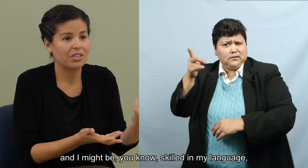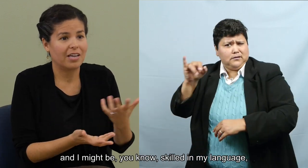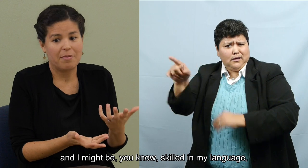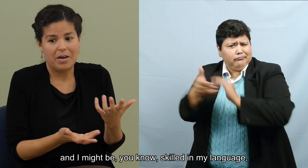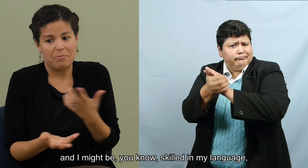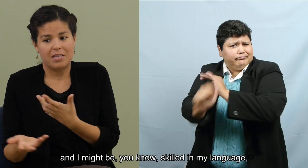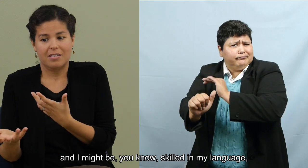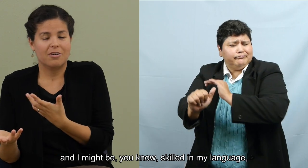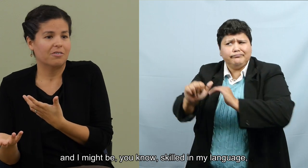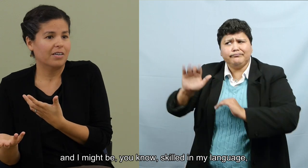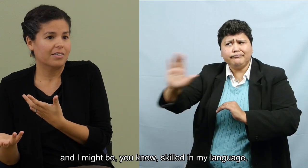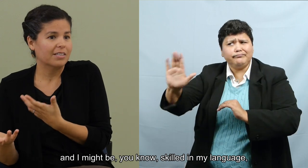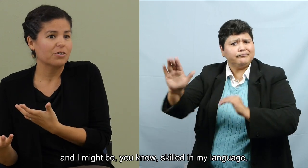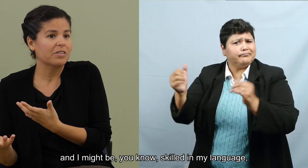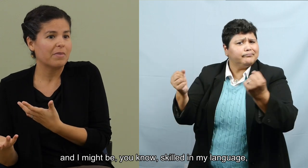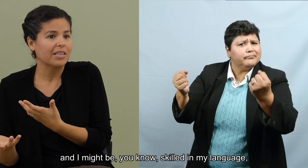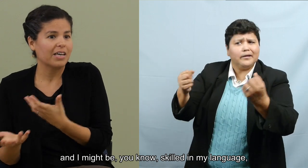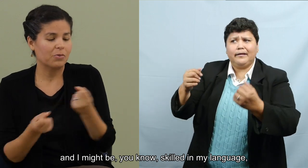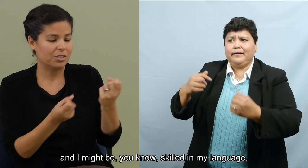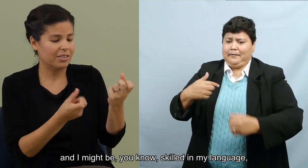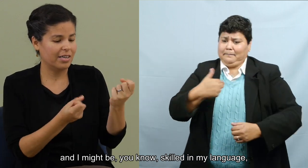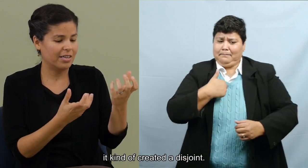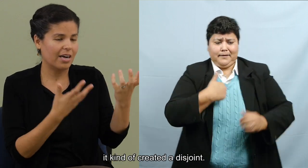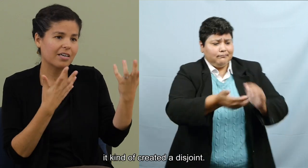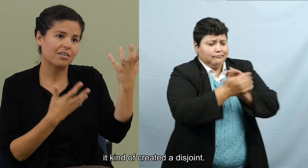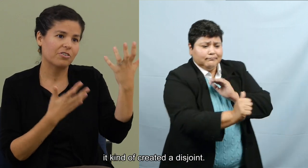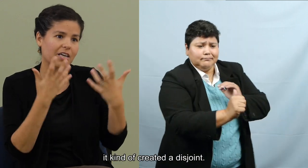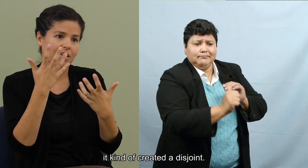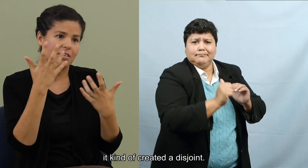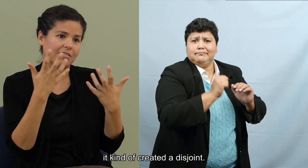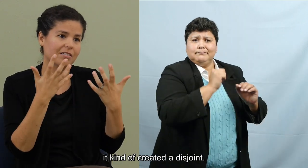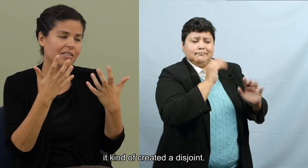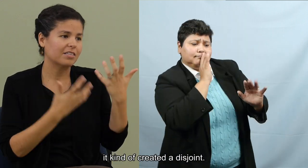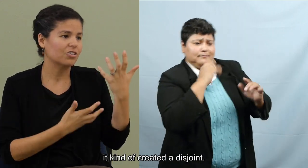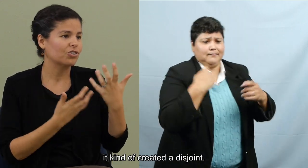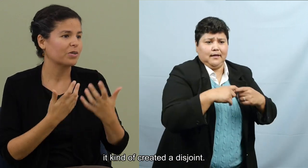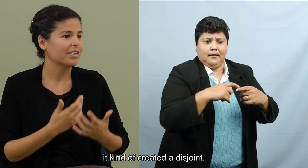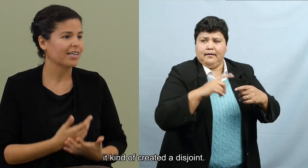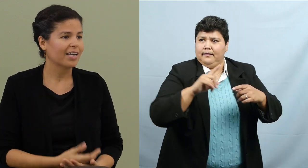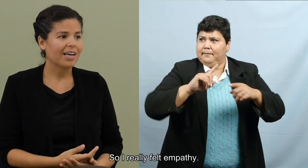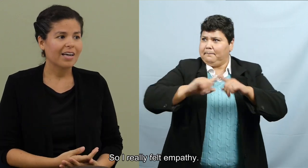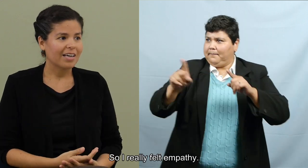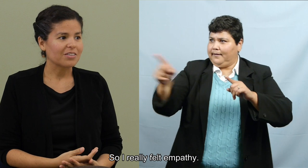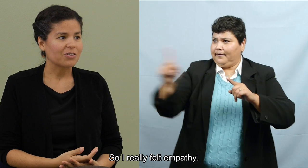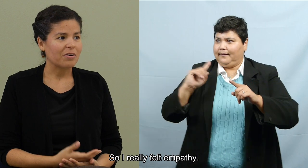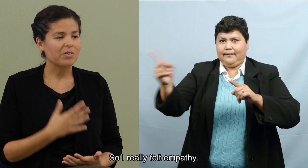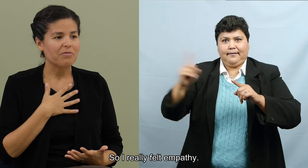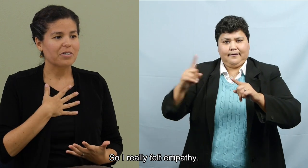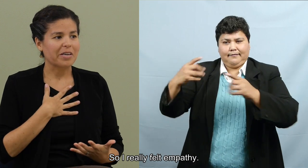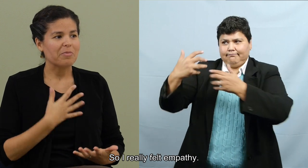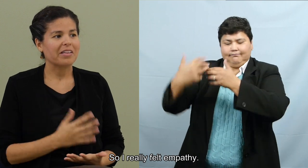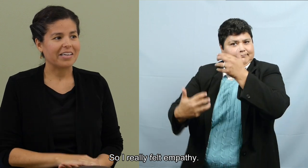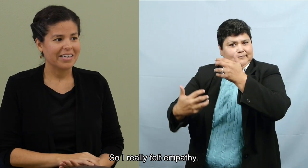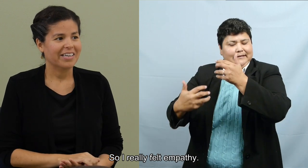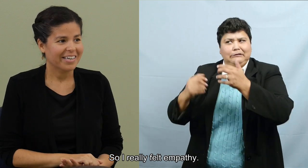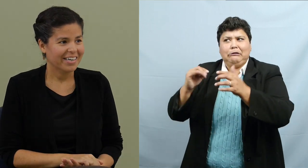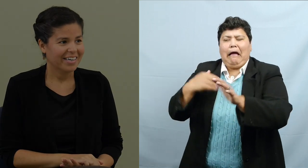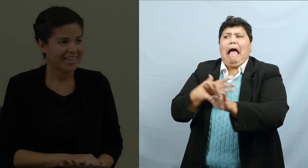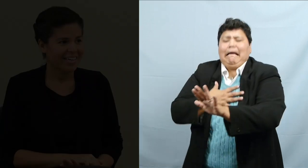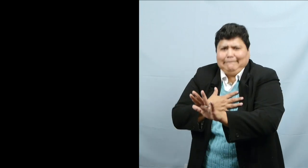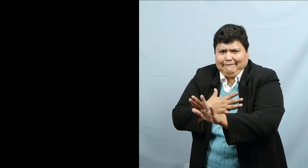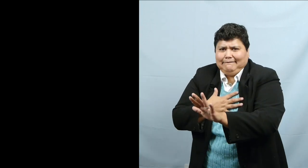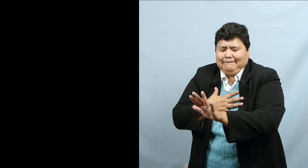language and I might be, you know, skilled in my language, it kind of created a disjoint. So I really felt empathy.